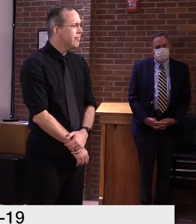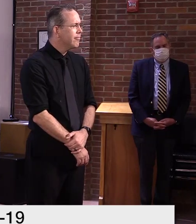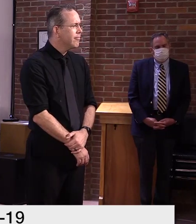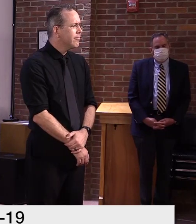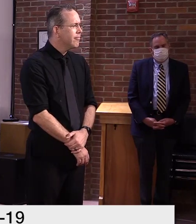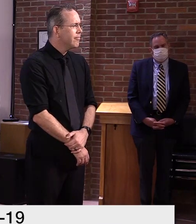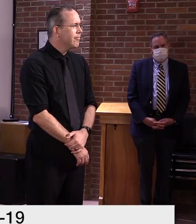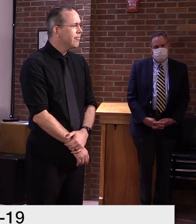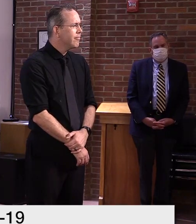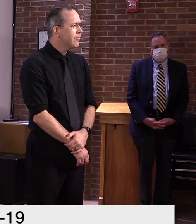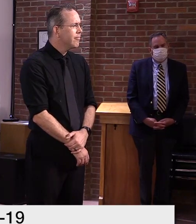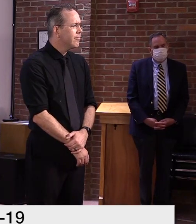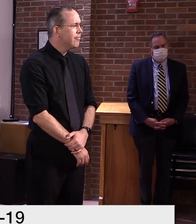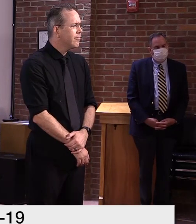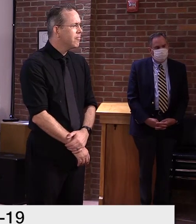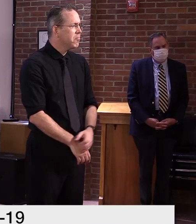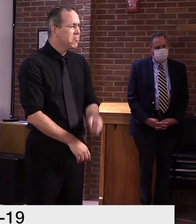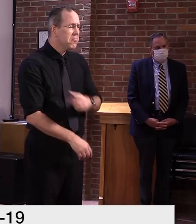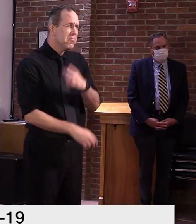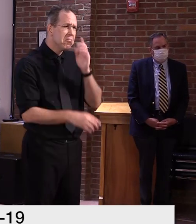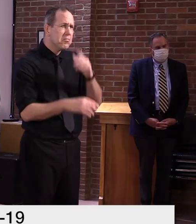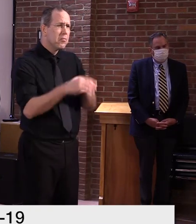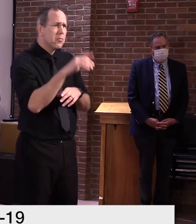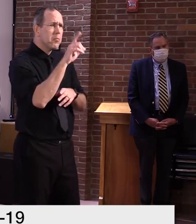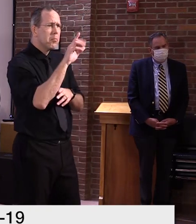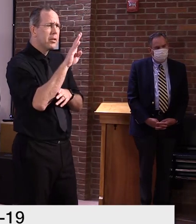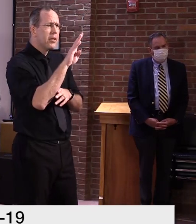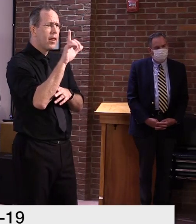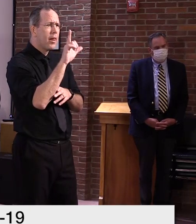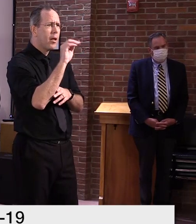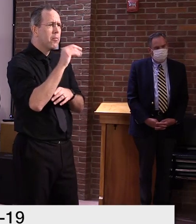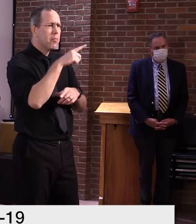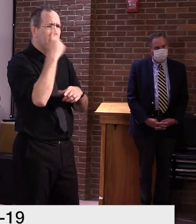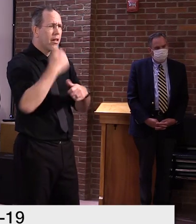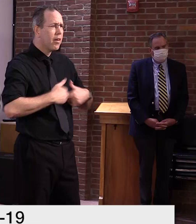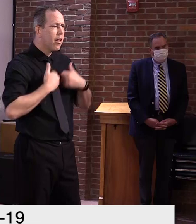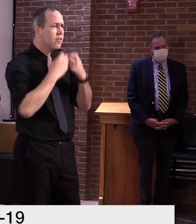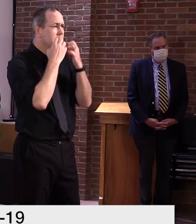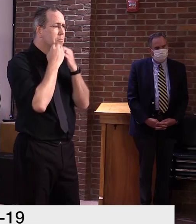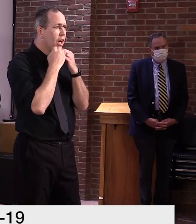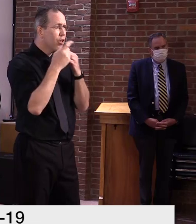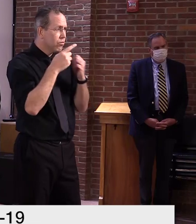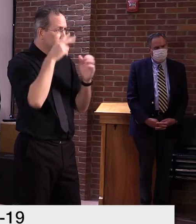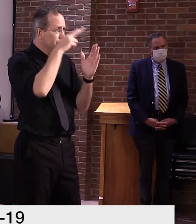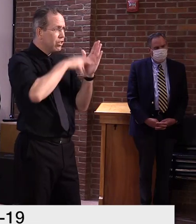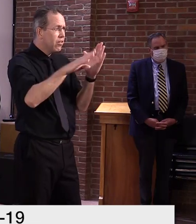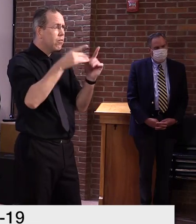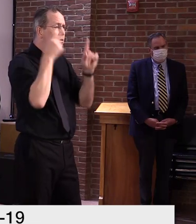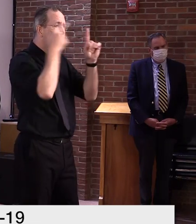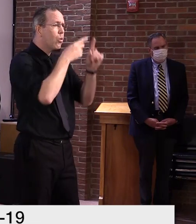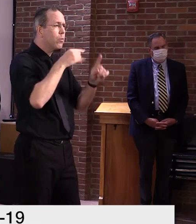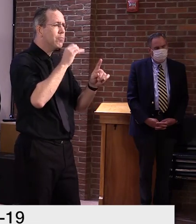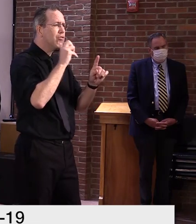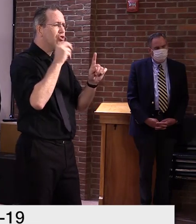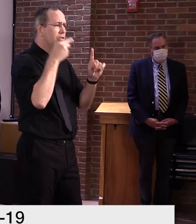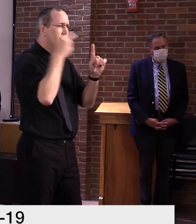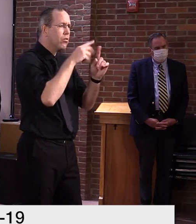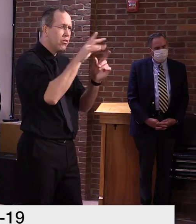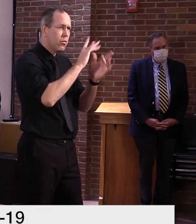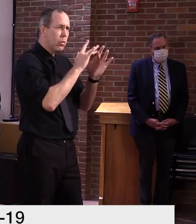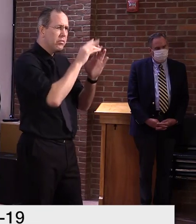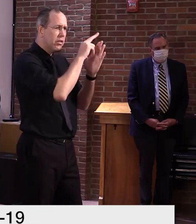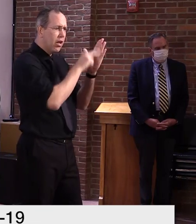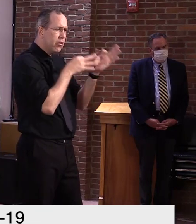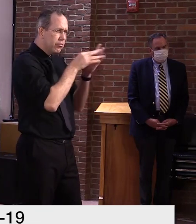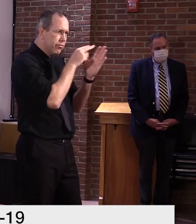and are you aware that, uh, of their parent company, uh, which is a thousand current and, uh, and their